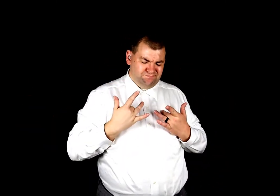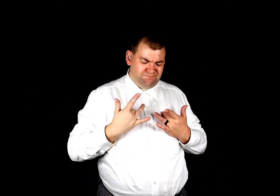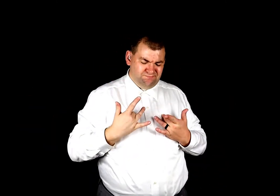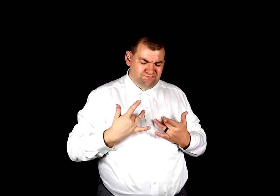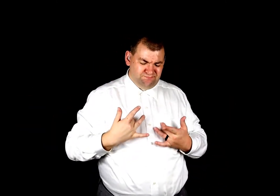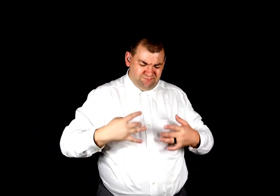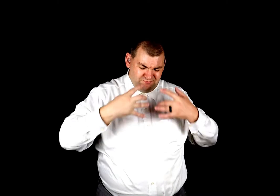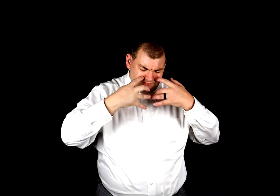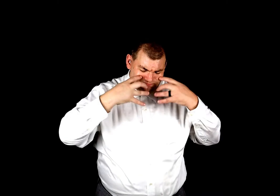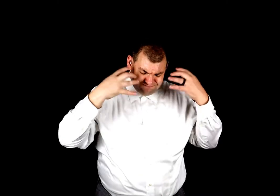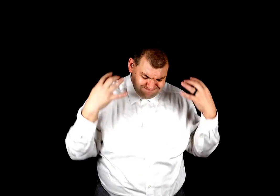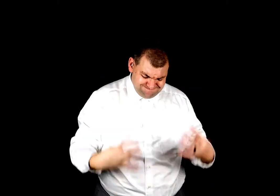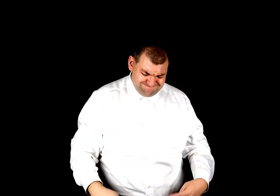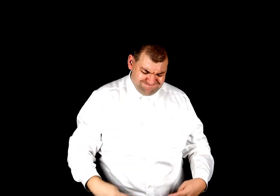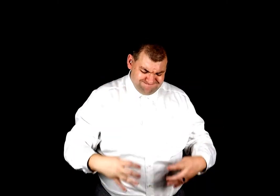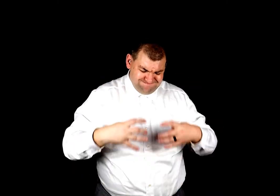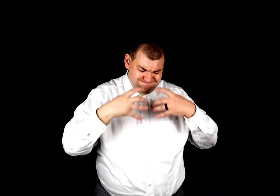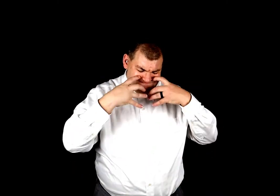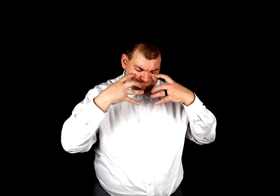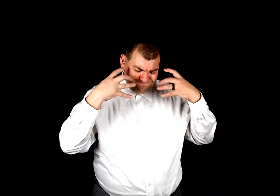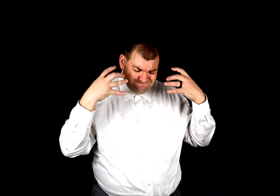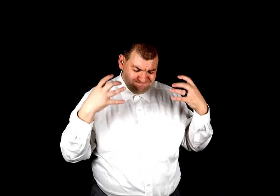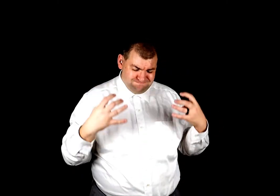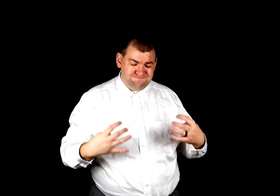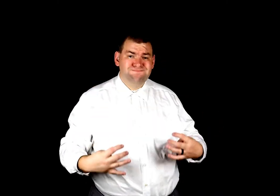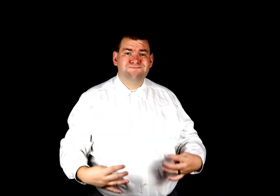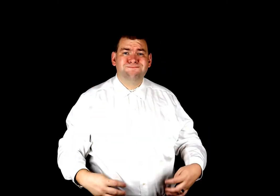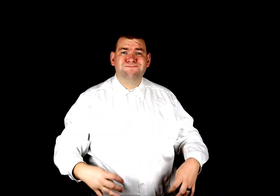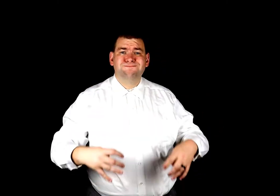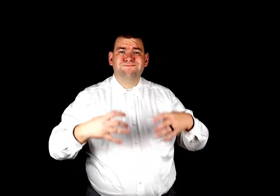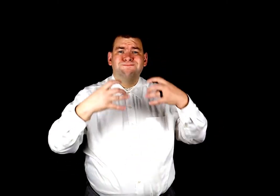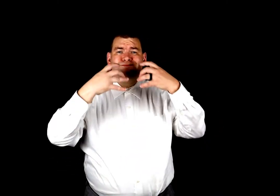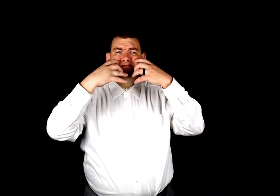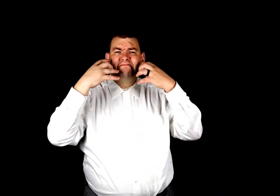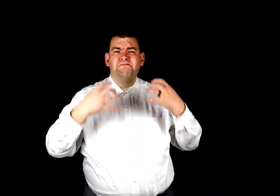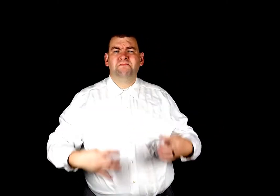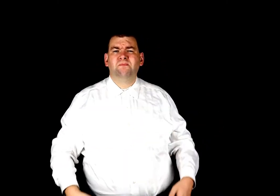undimmed by human tears.